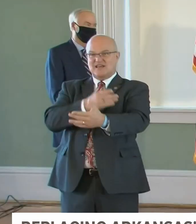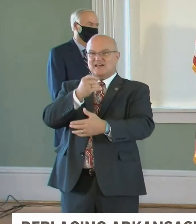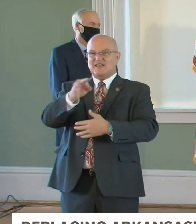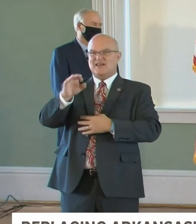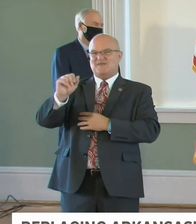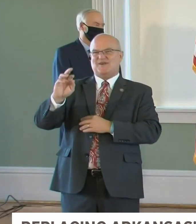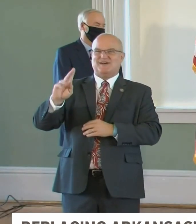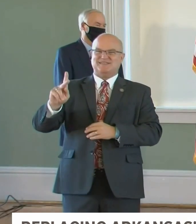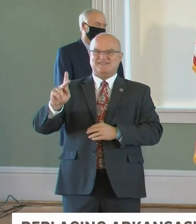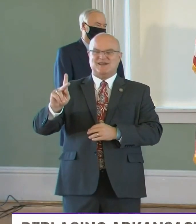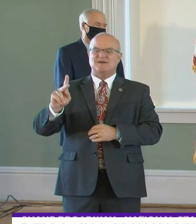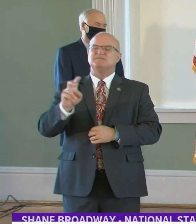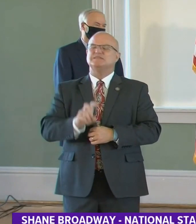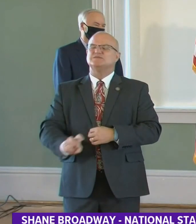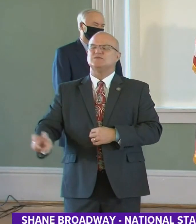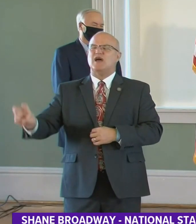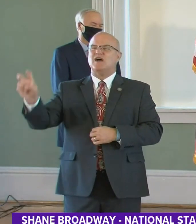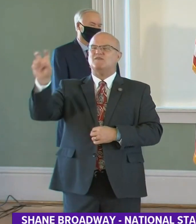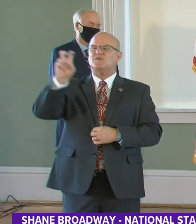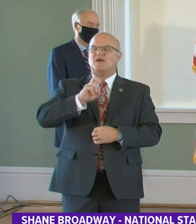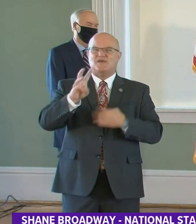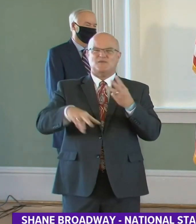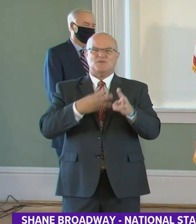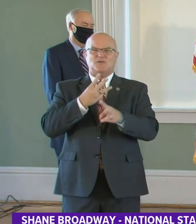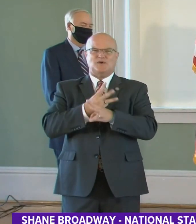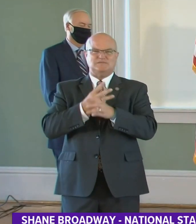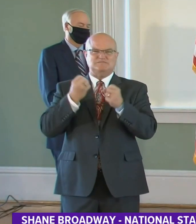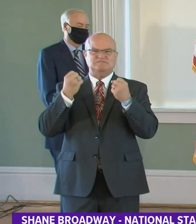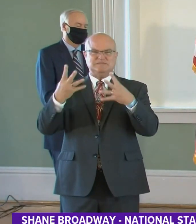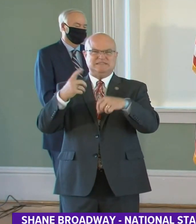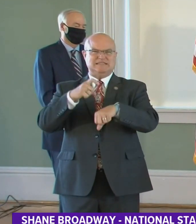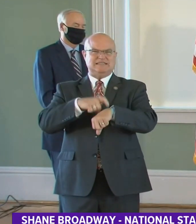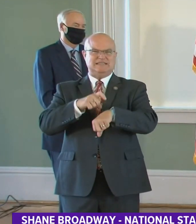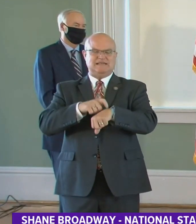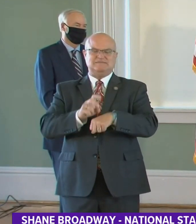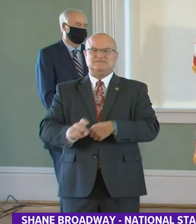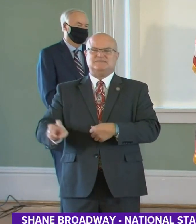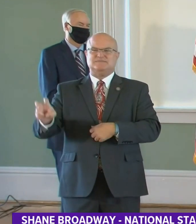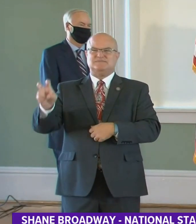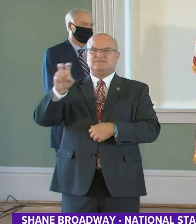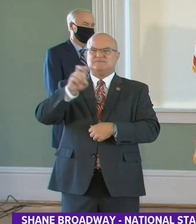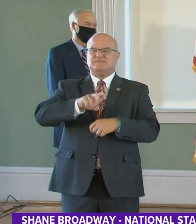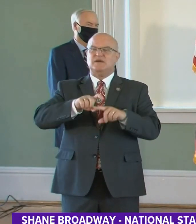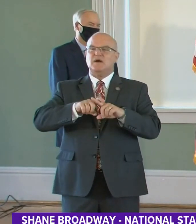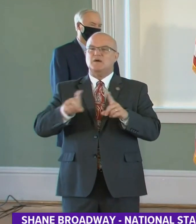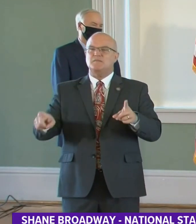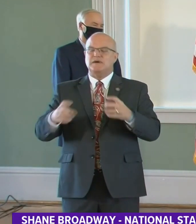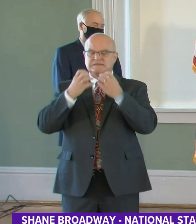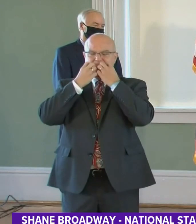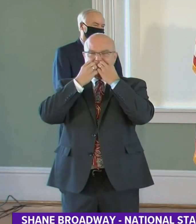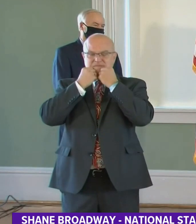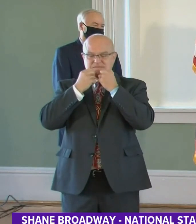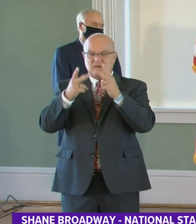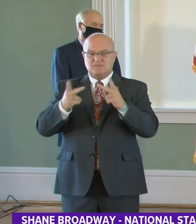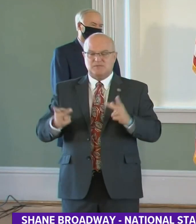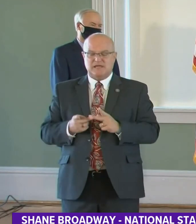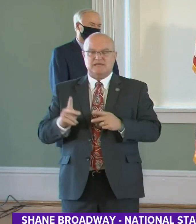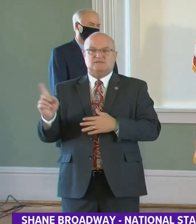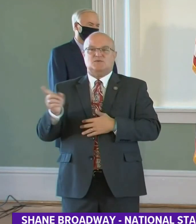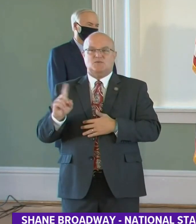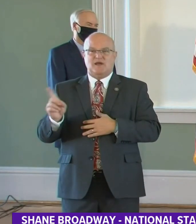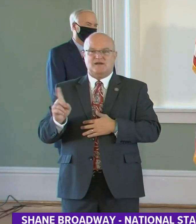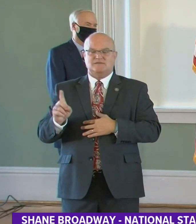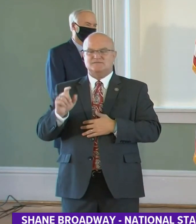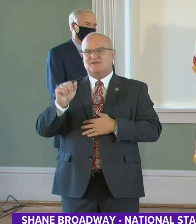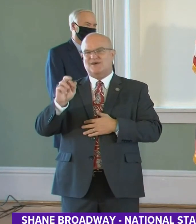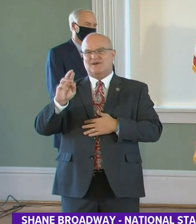who traveled the world many times over, but never loved a spot on Earth as much as the one he